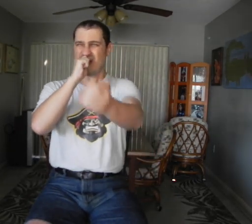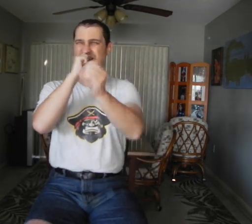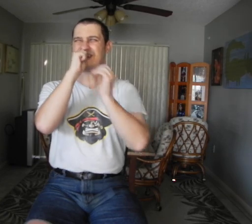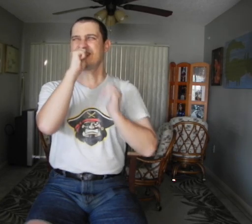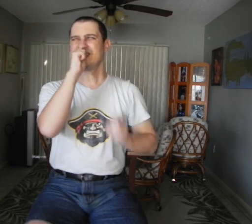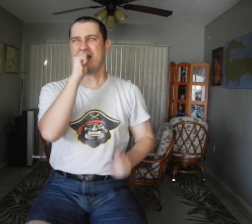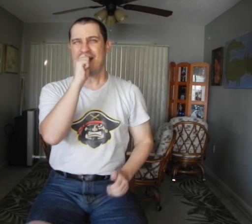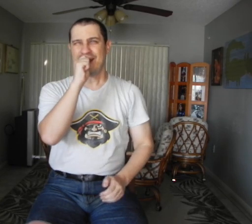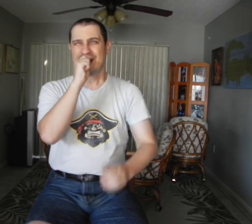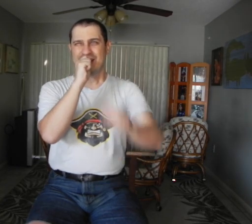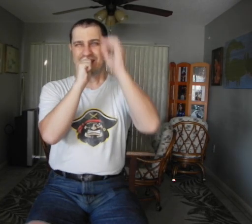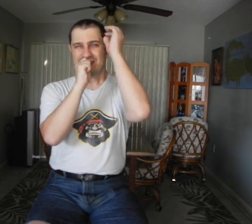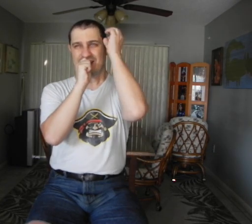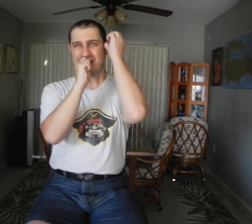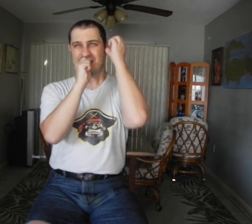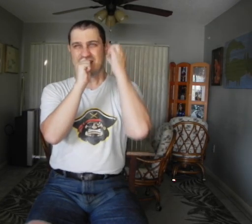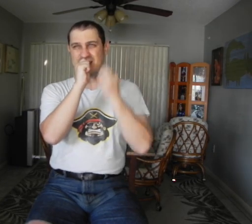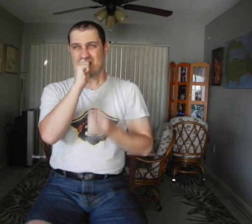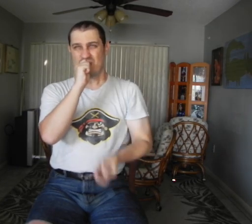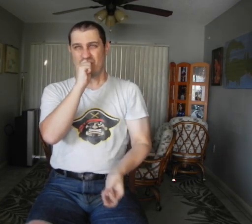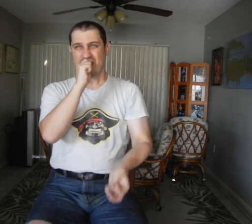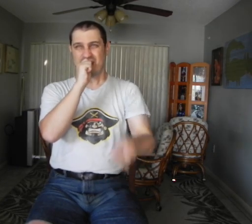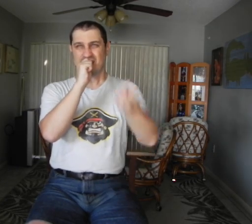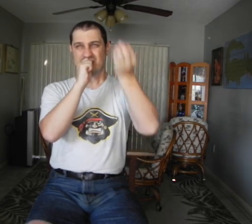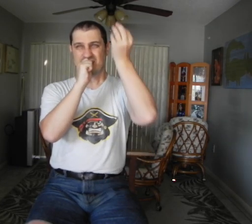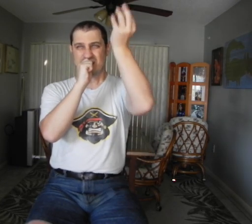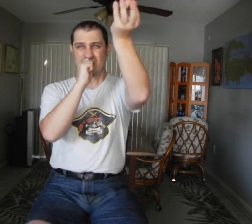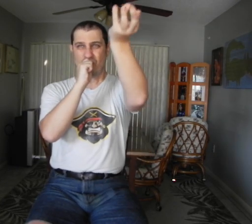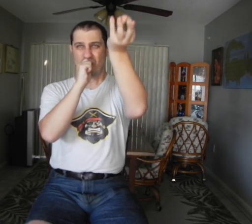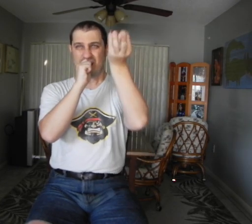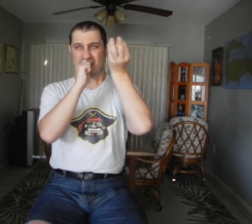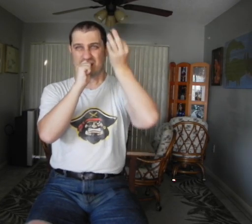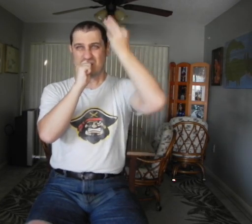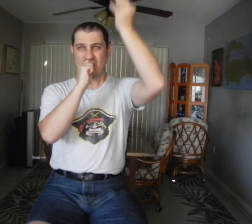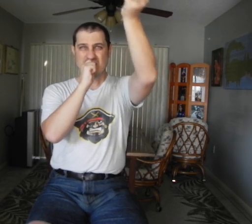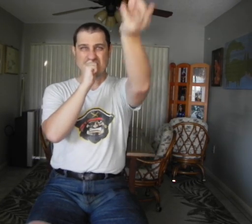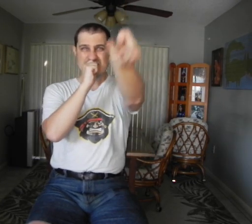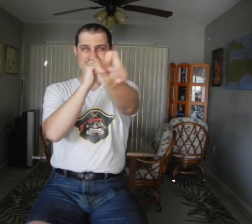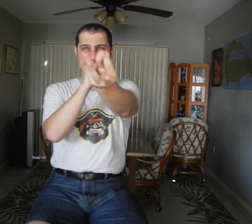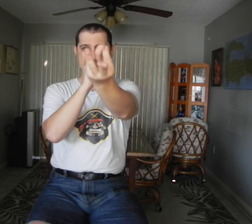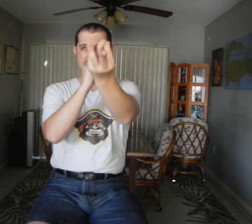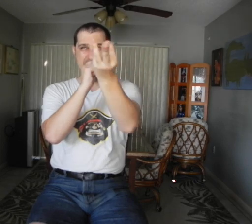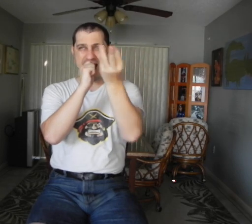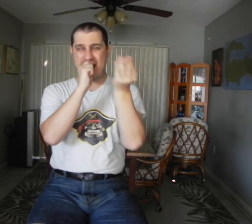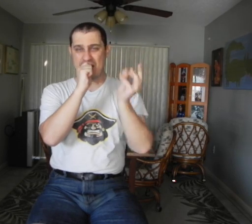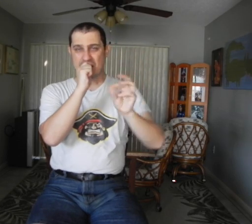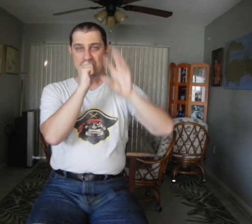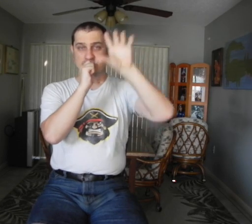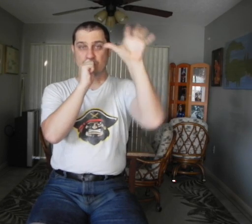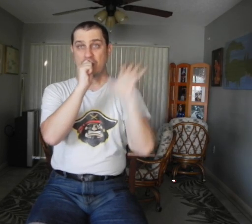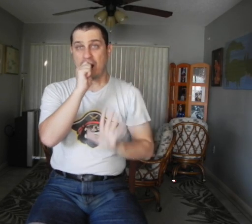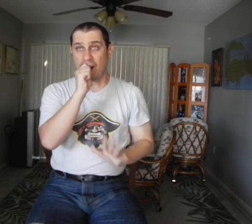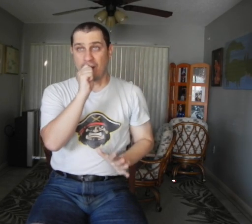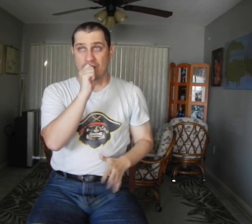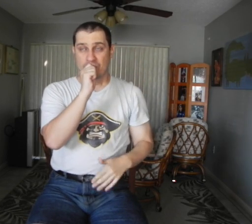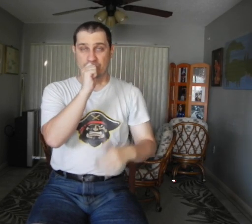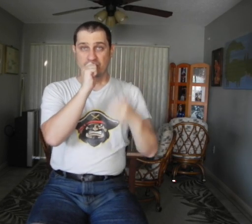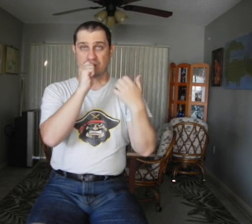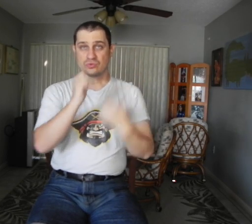like you said He said no I'll wait here with things And hear me look at my head Oh, no He told